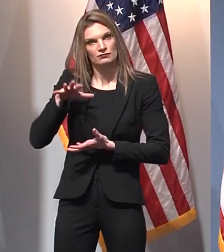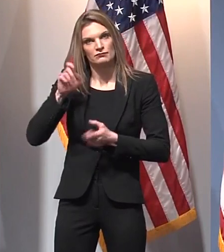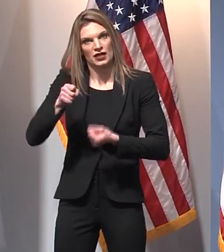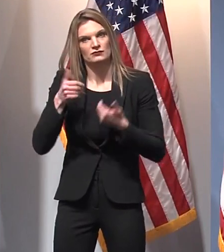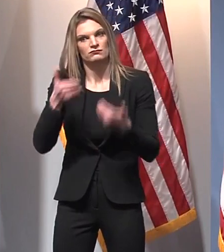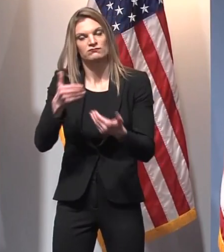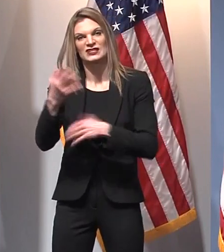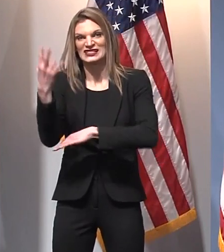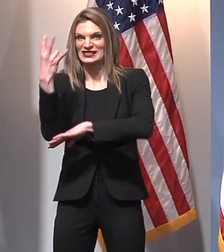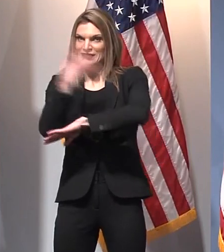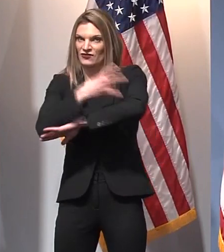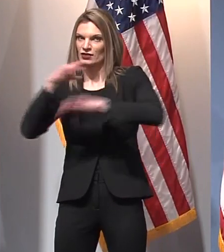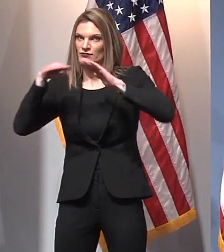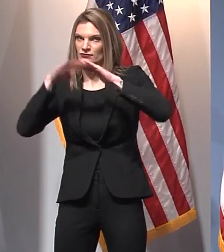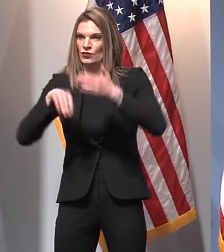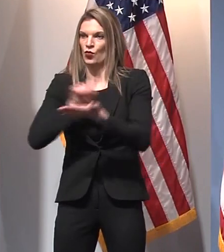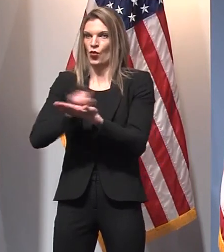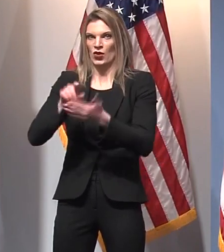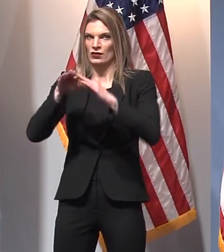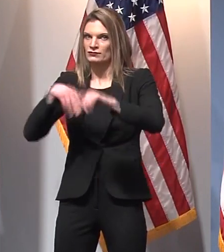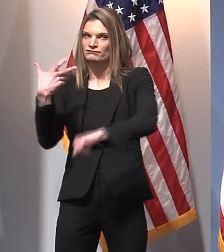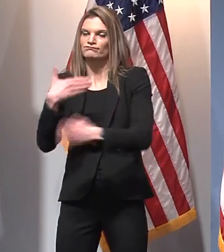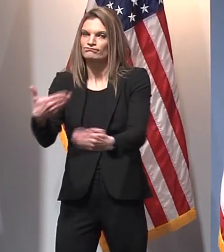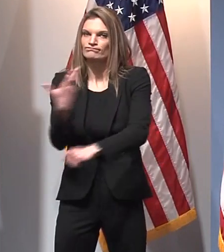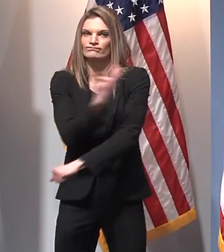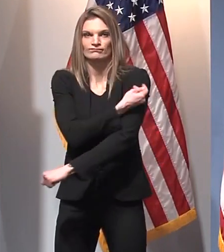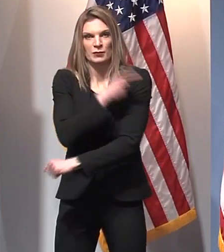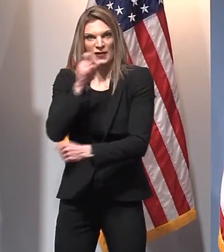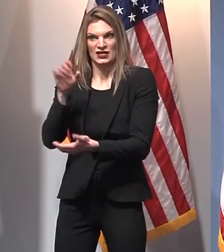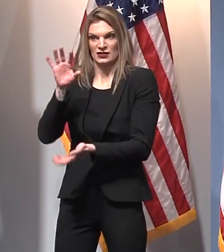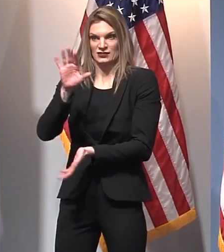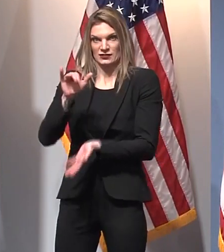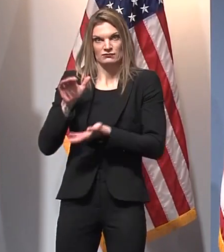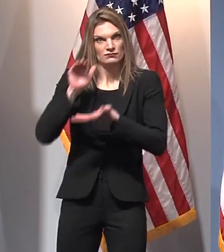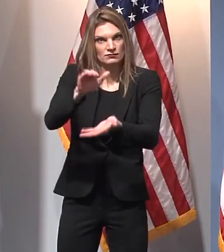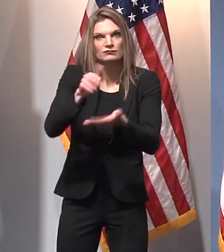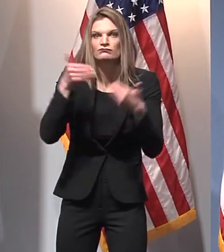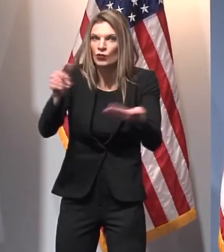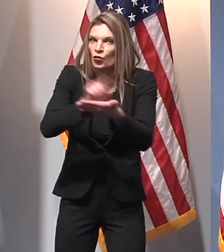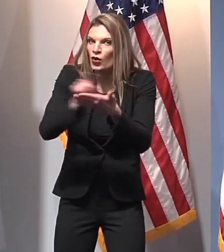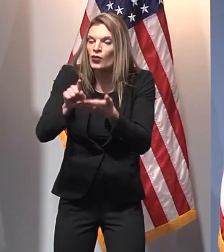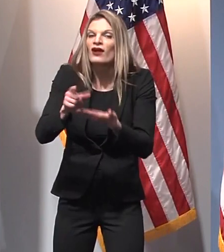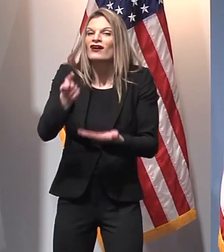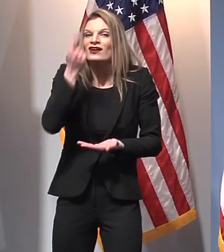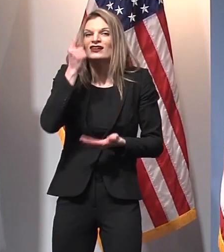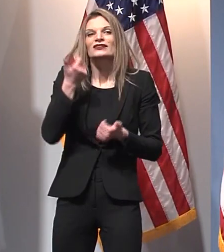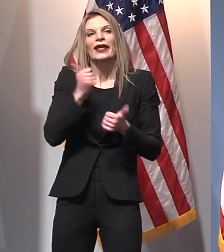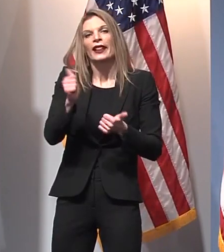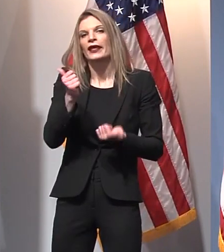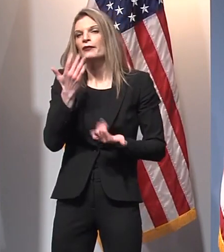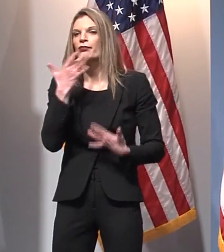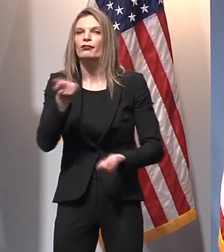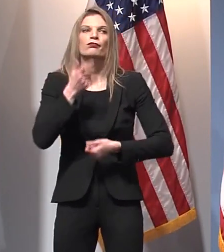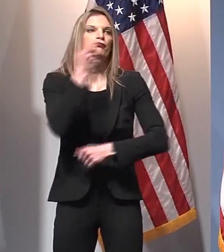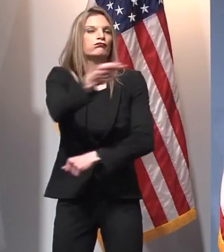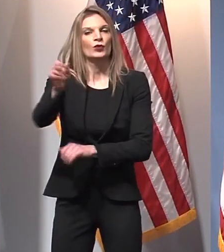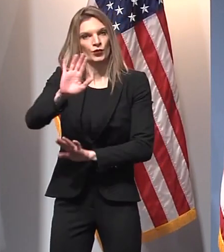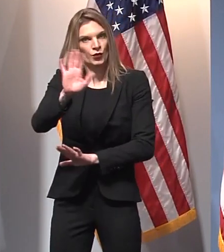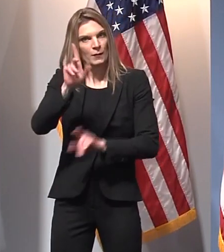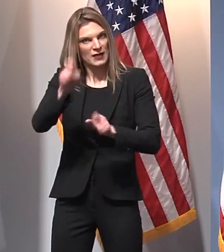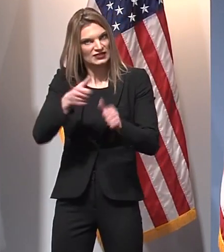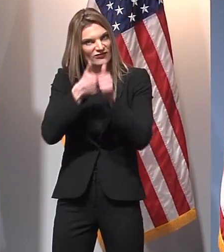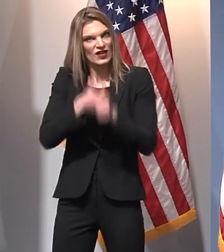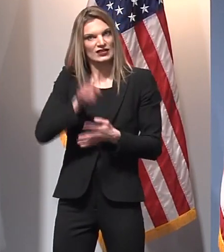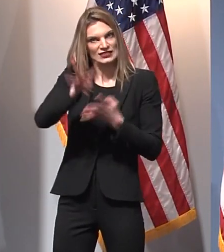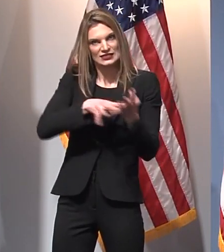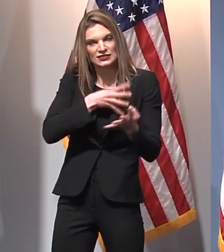administered within seven days of receipt. But it needs to be organized. There needs to be appointments. It needs to be scheduled. The way that these vaccines have to